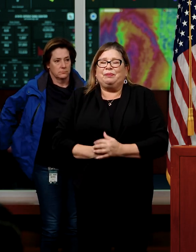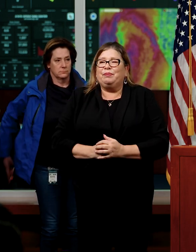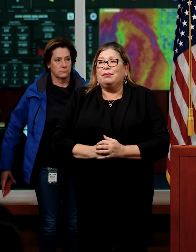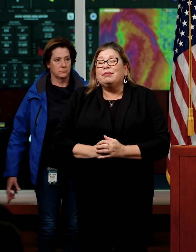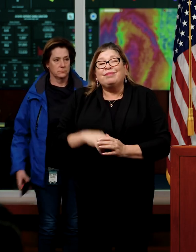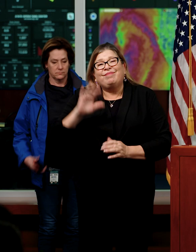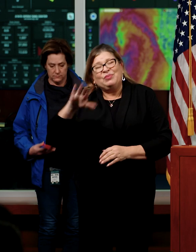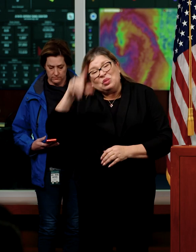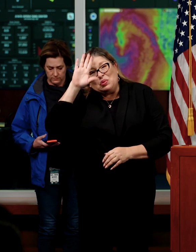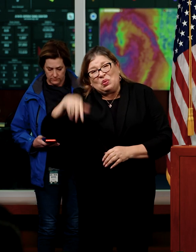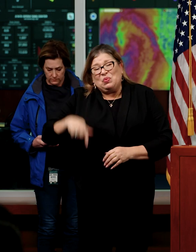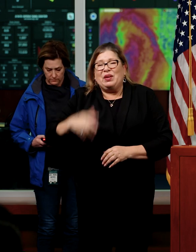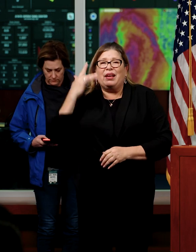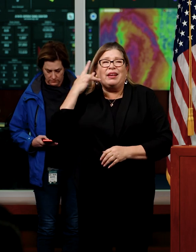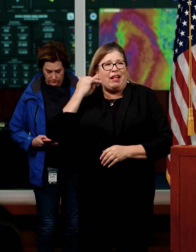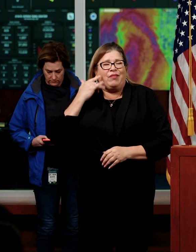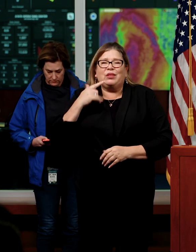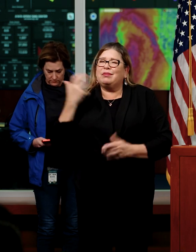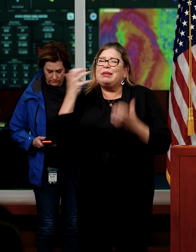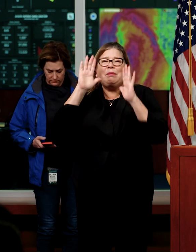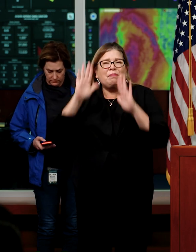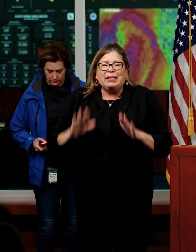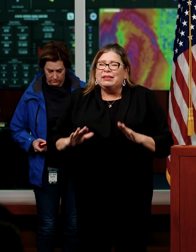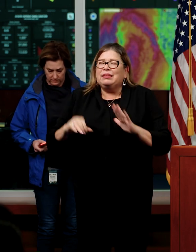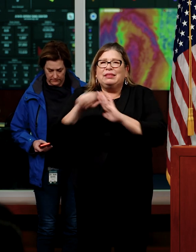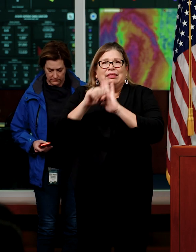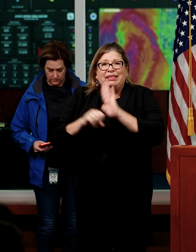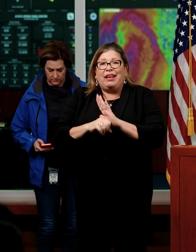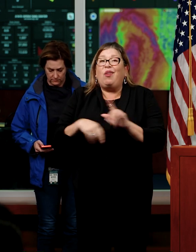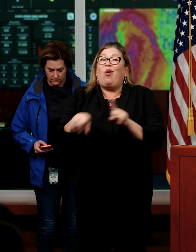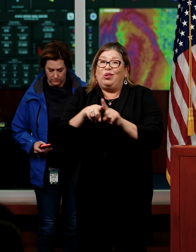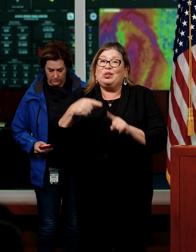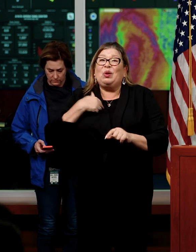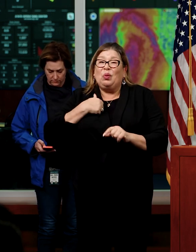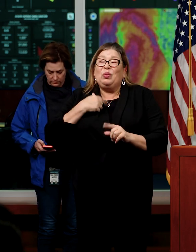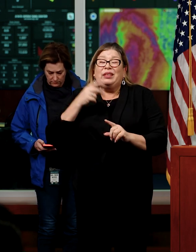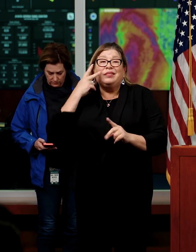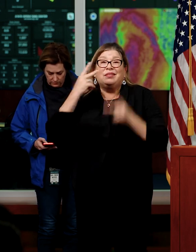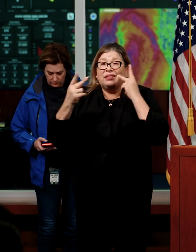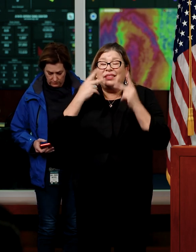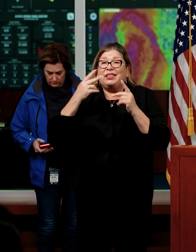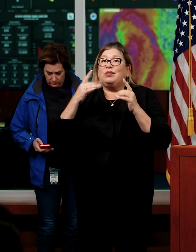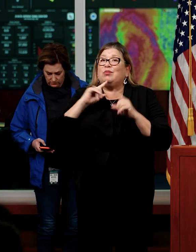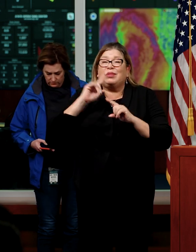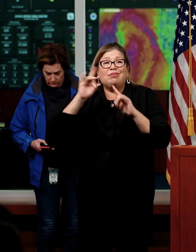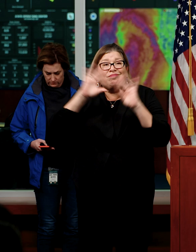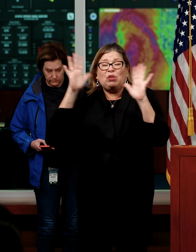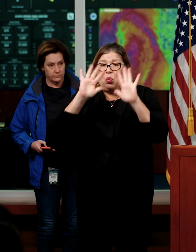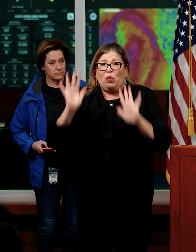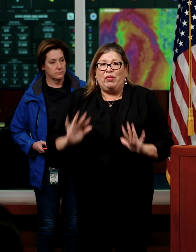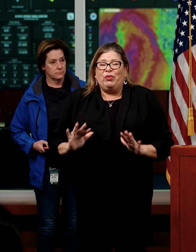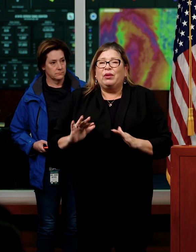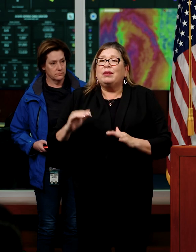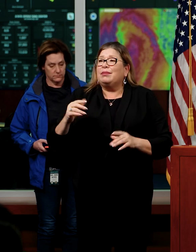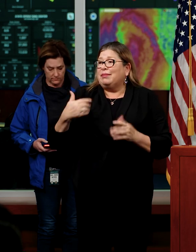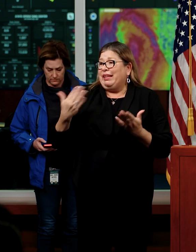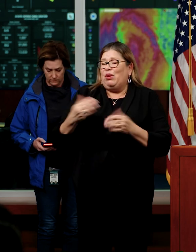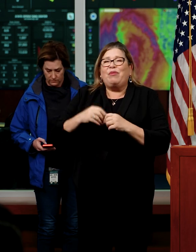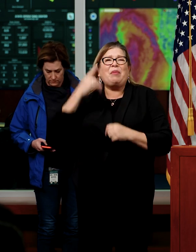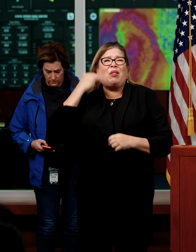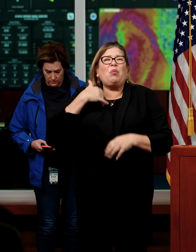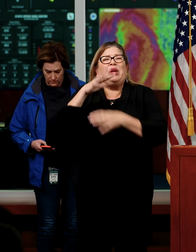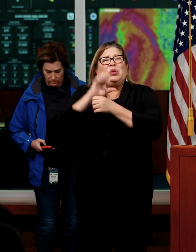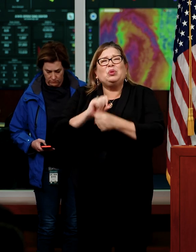and we experience extraordinary weather. As Californians, we're accustomed to these big winter storms that come off the Pacific.